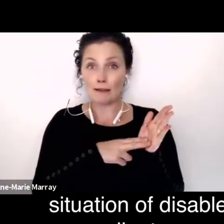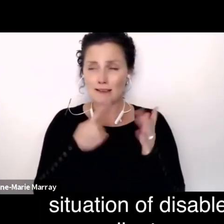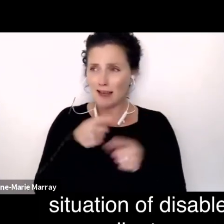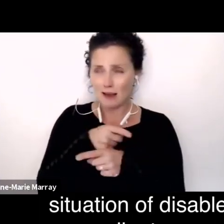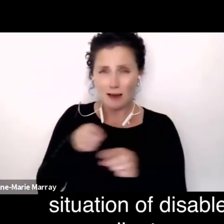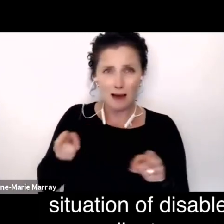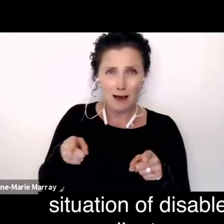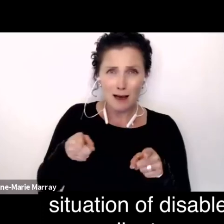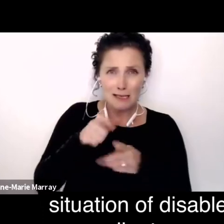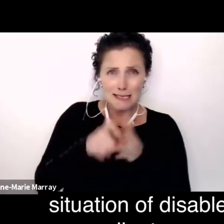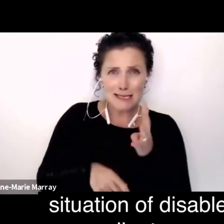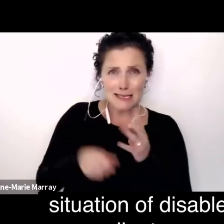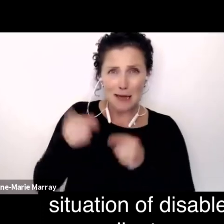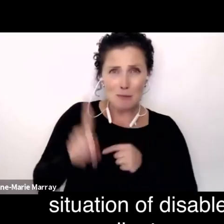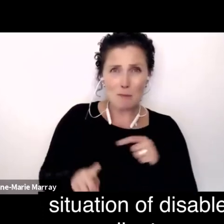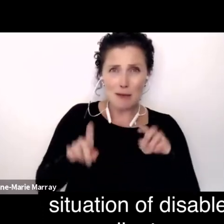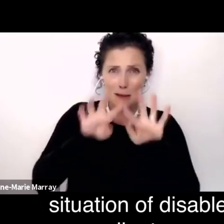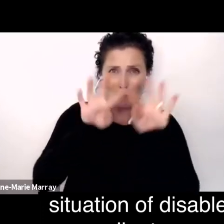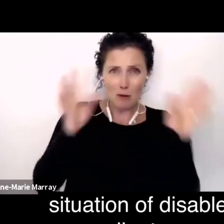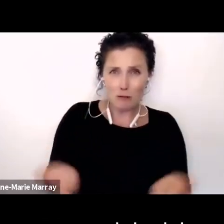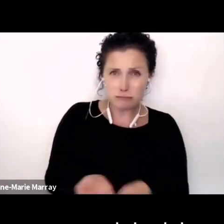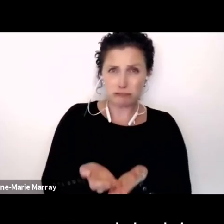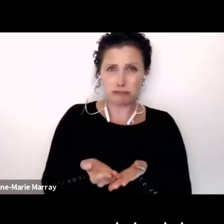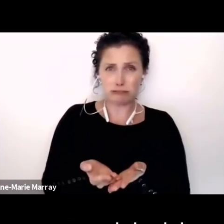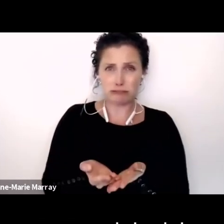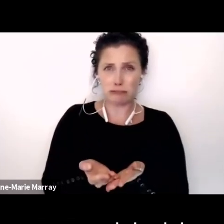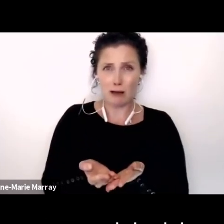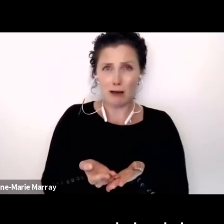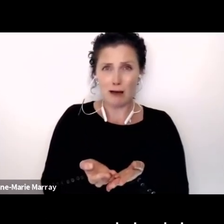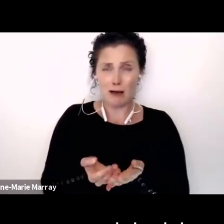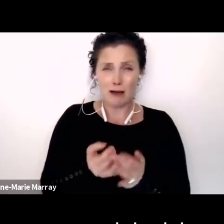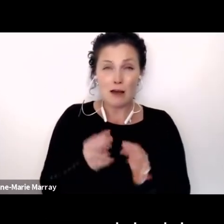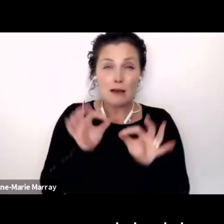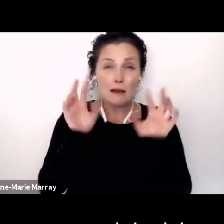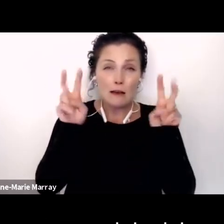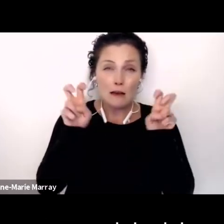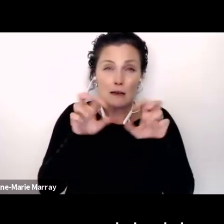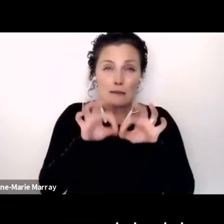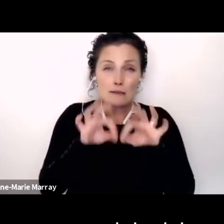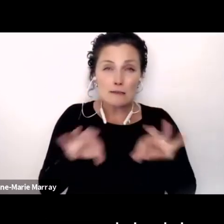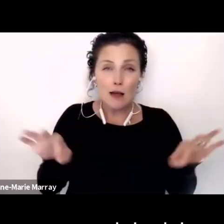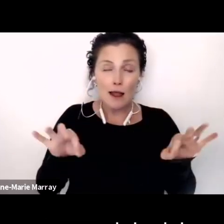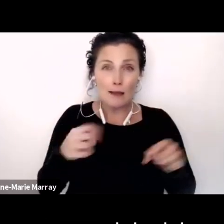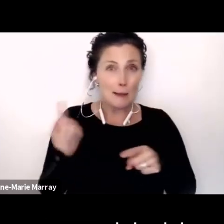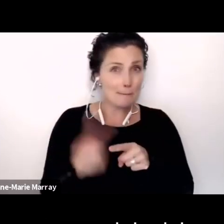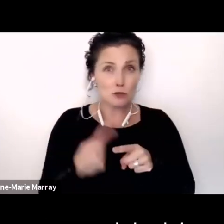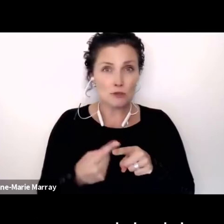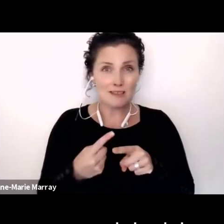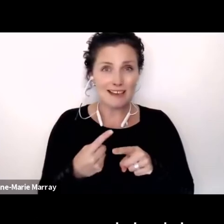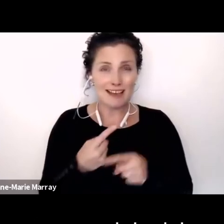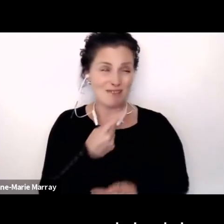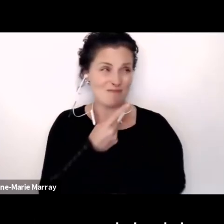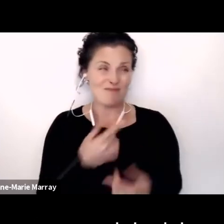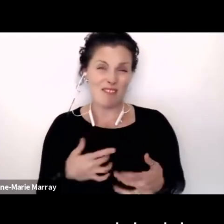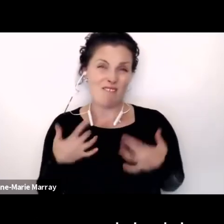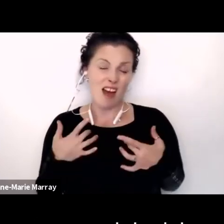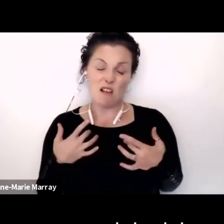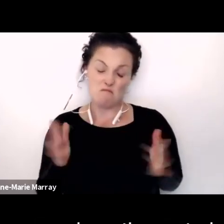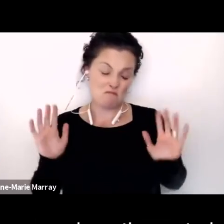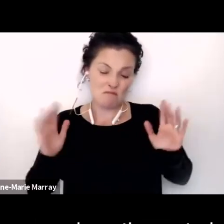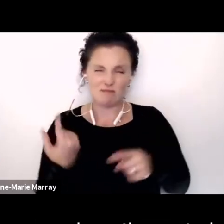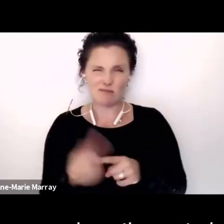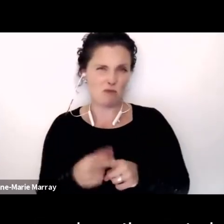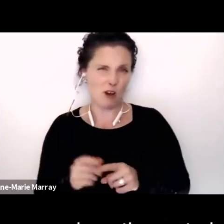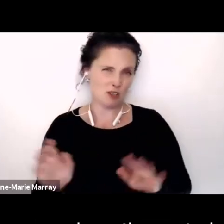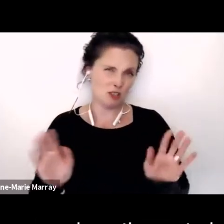people around the world as a silent emergency. He just didn't think that there was any rush in doing anything about it. So yeah, the